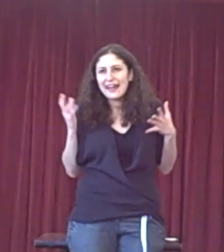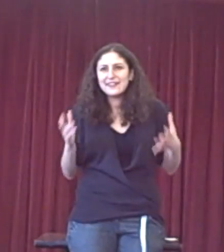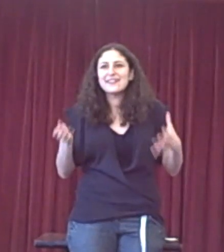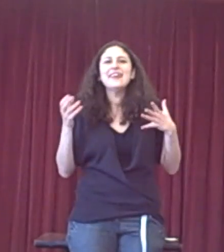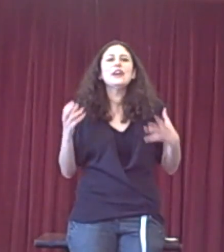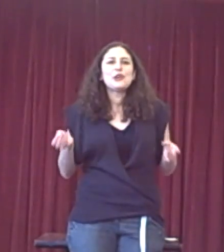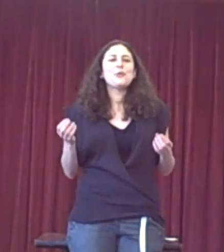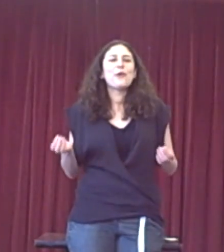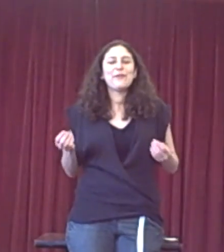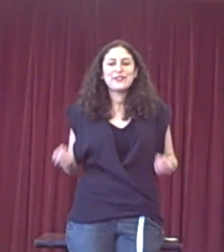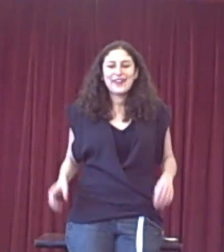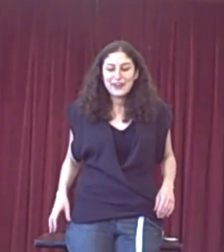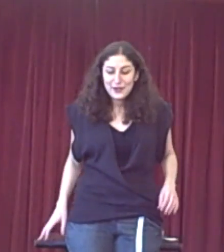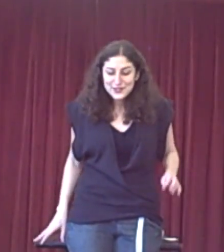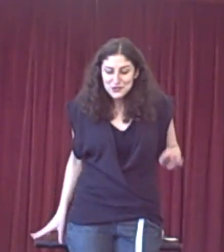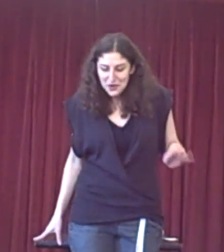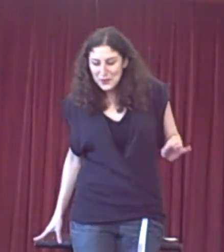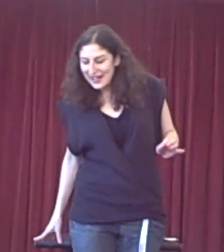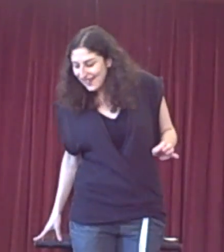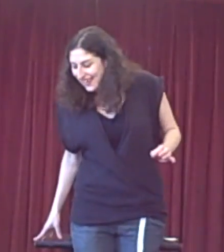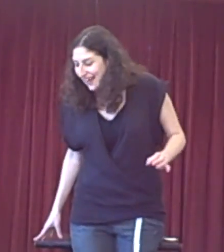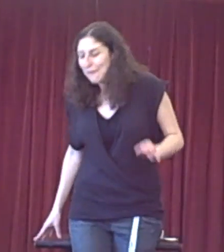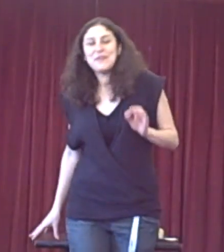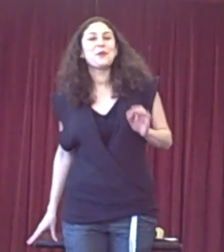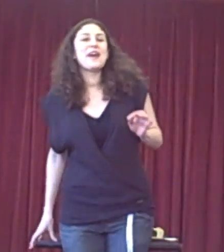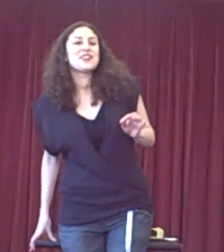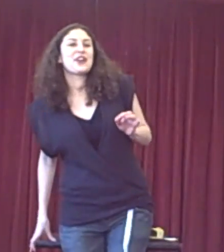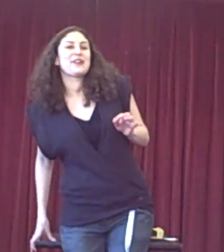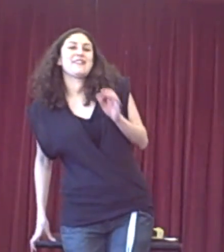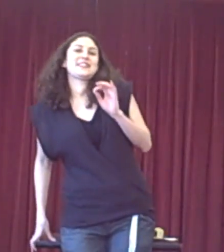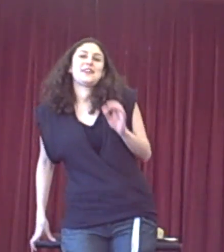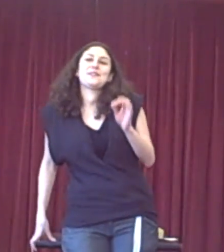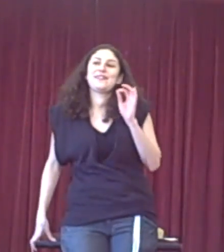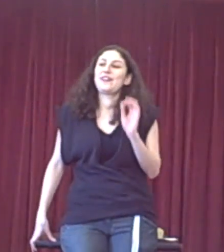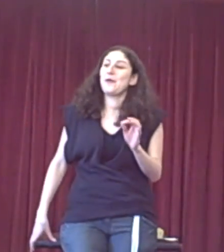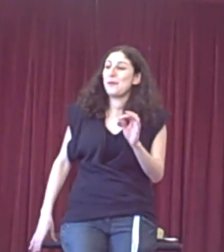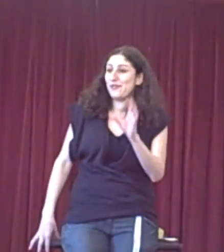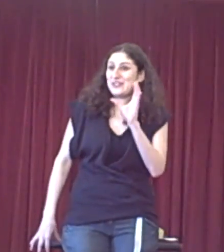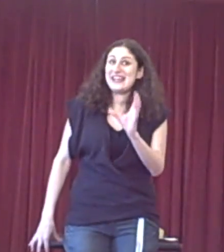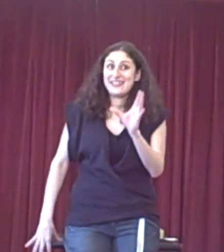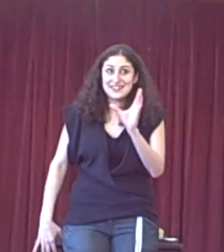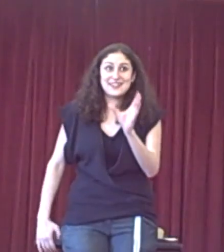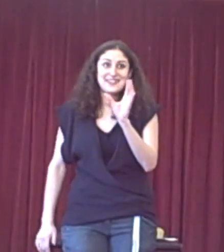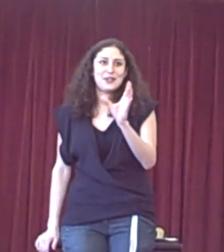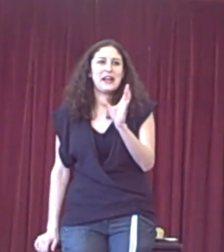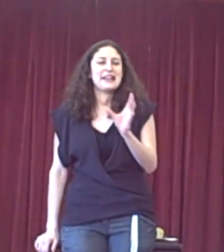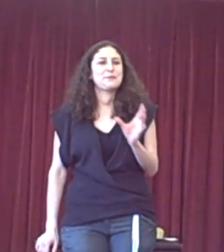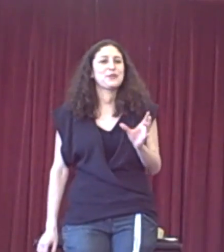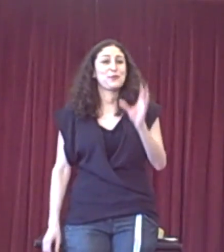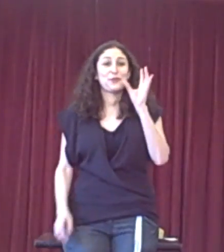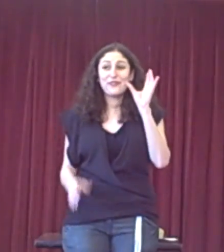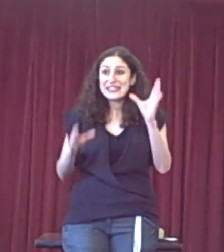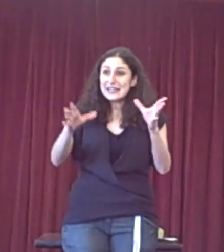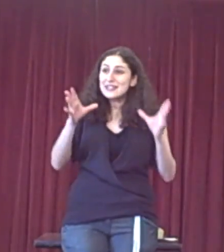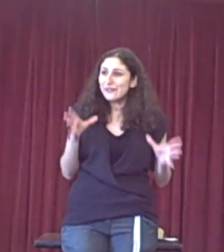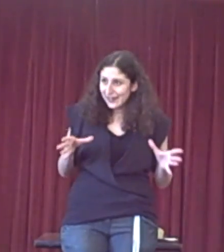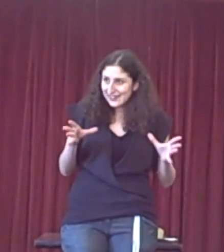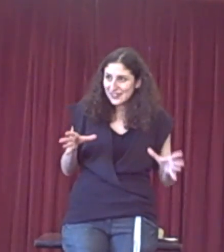end. You want to know straight where, you know, where the jugular is so you can get at it with your teeth as quickly as possible. So we've identified the